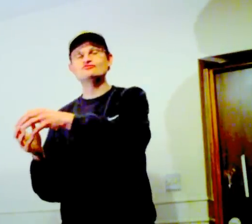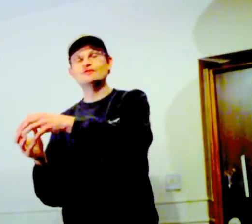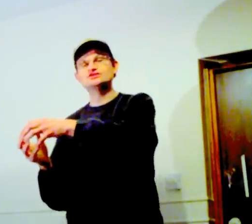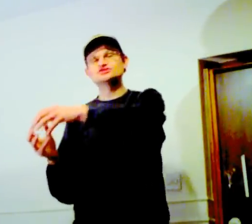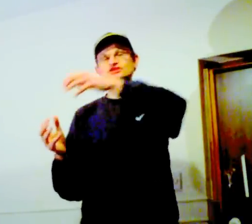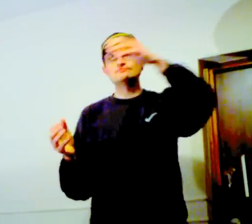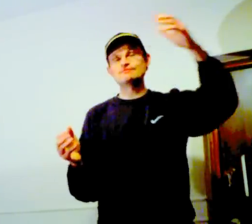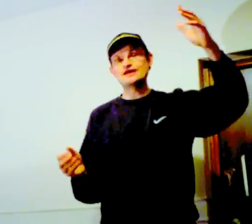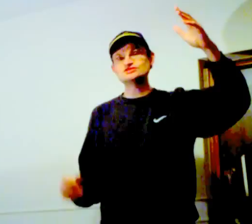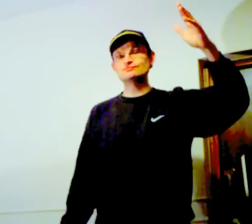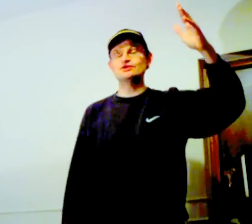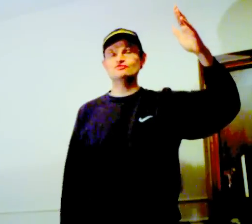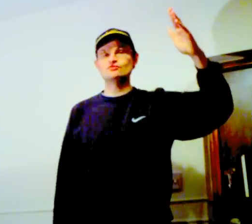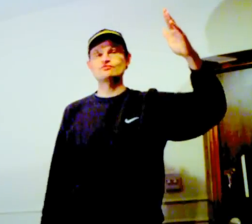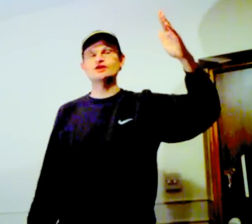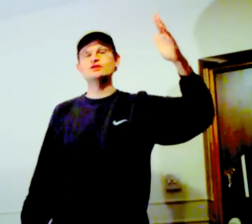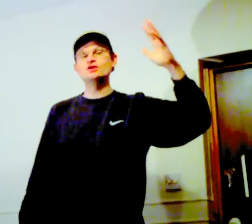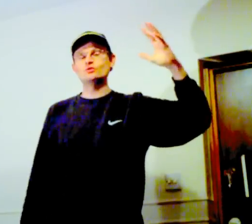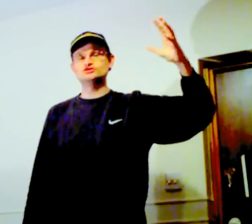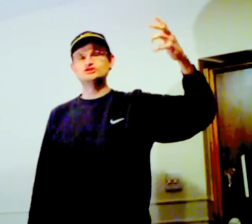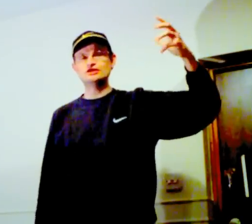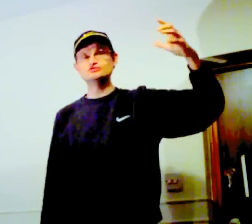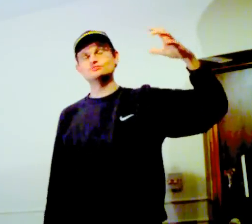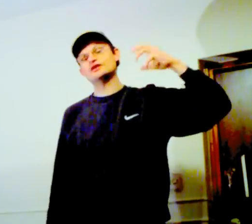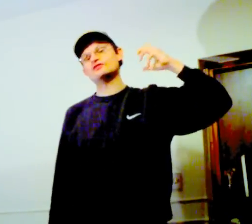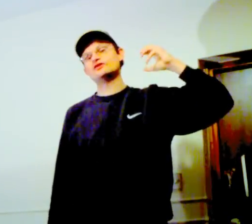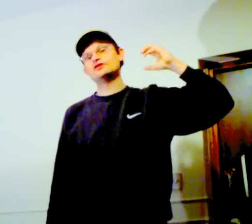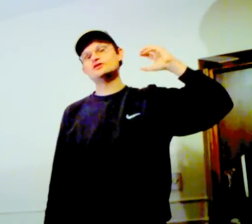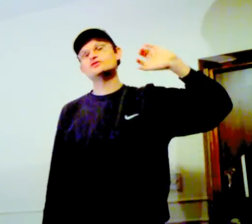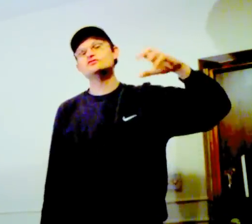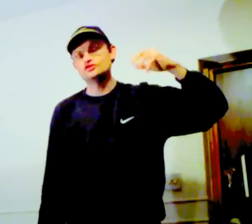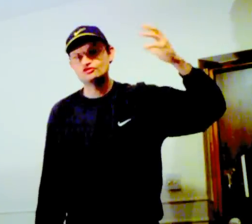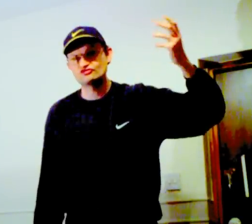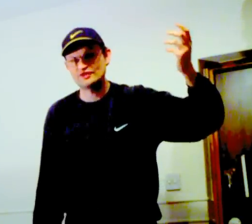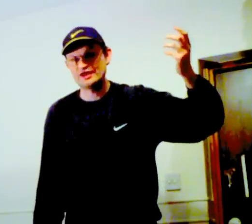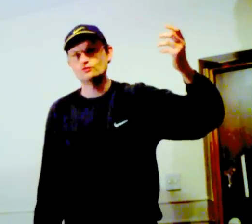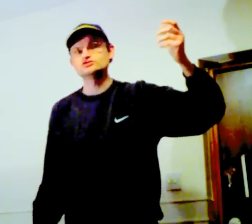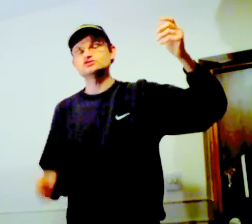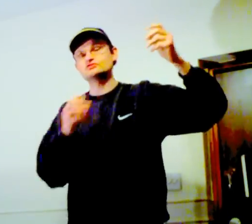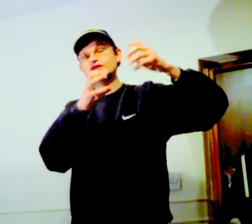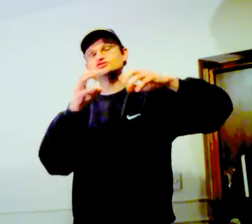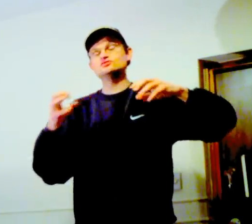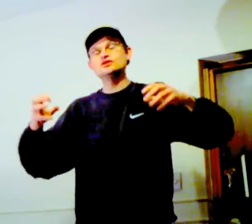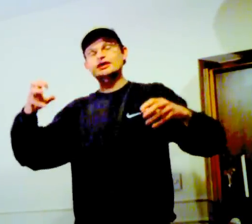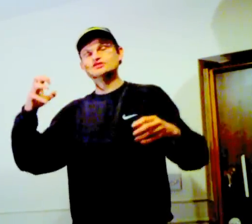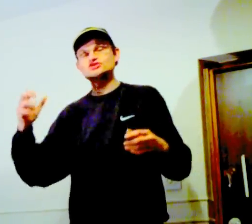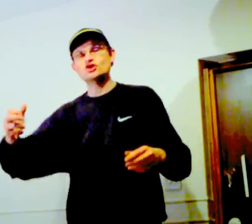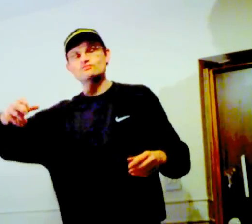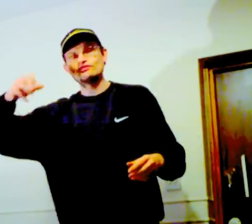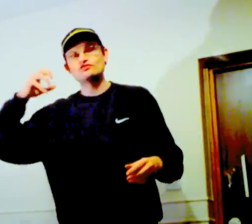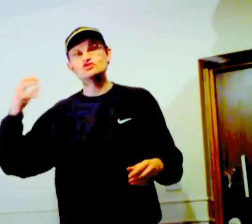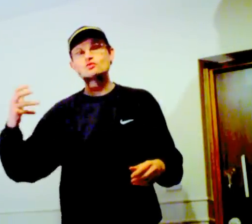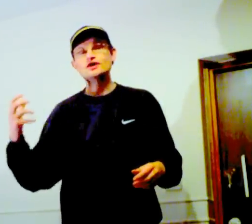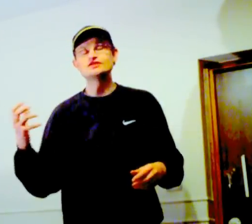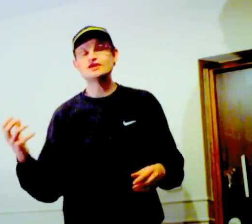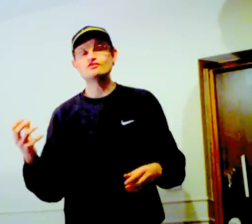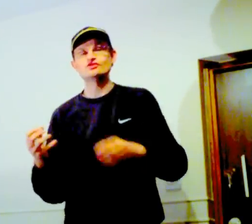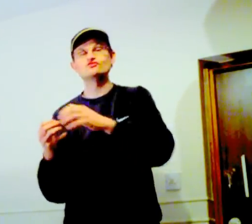information sent back to the part of your brain which deals with the use of language and trying to interpret the new idea that you've